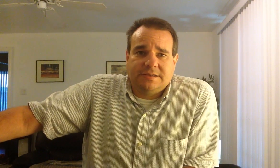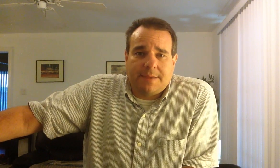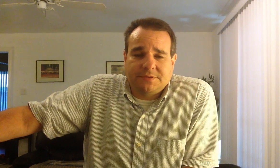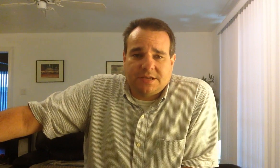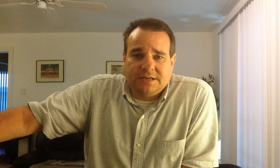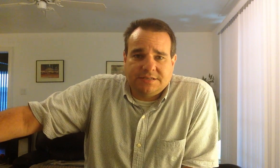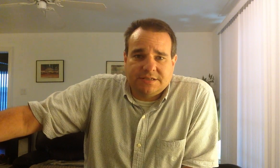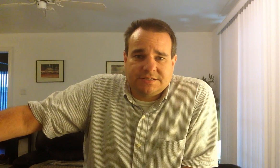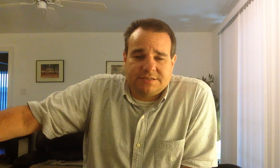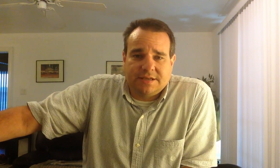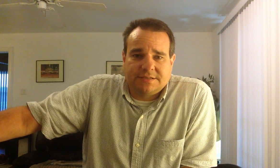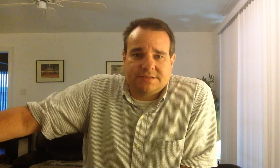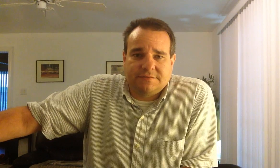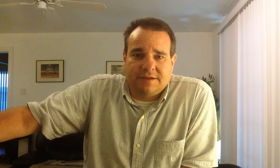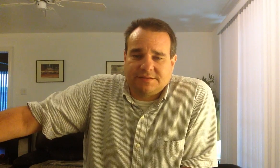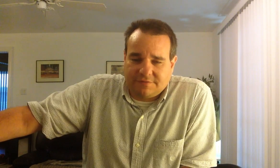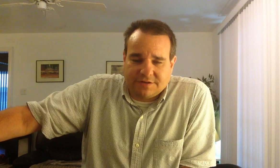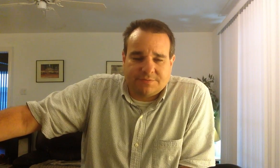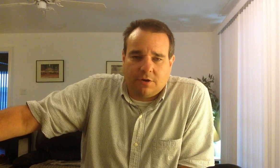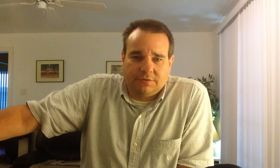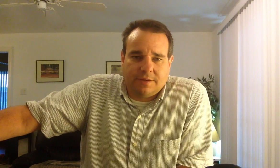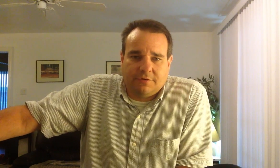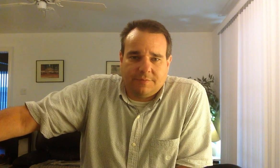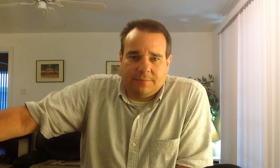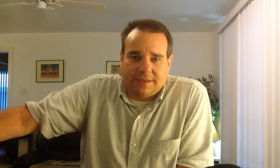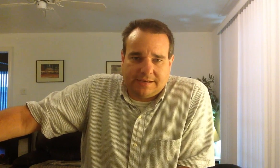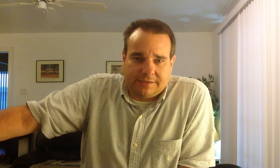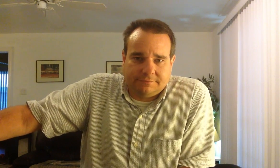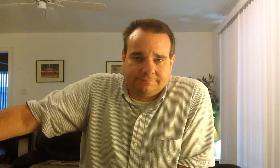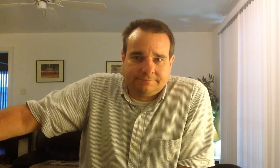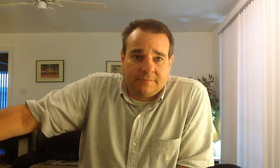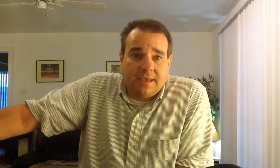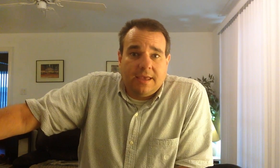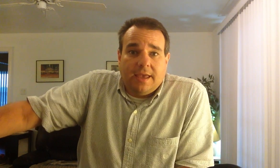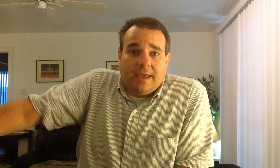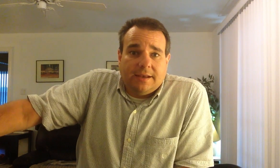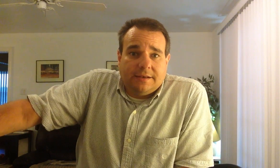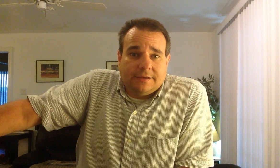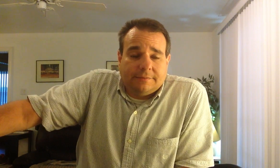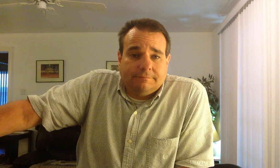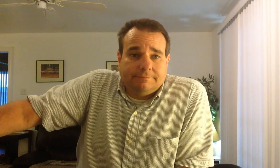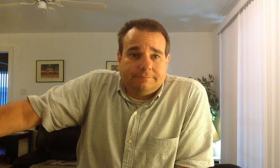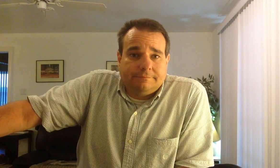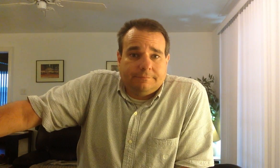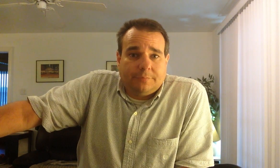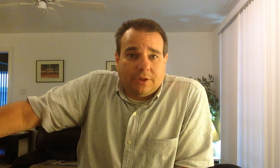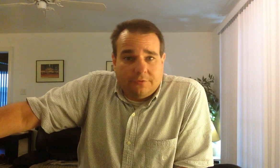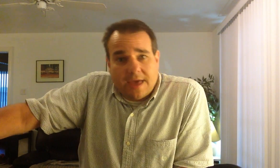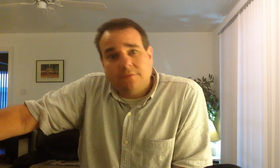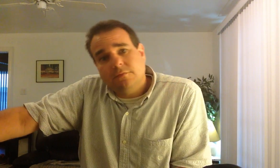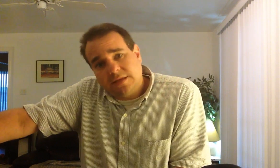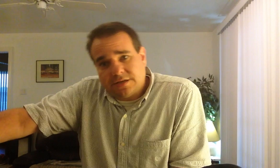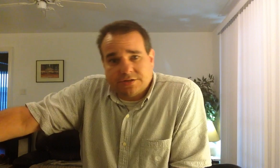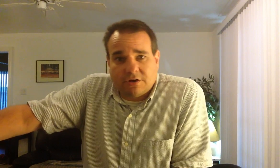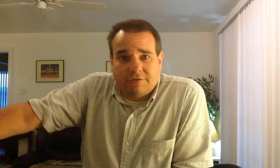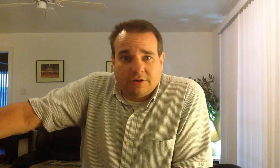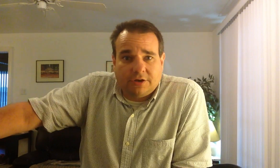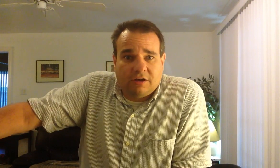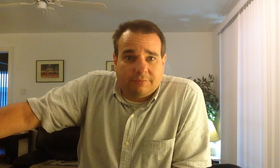sample studies it's a very small number of people that can. And below that it's going to start falling off.